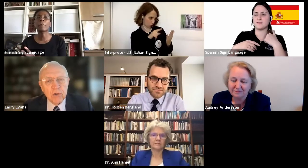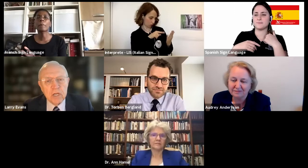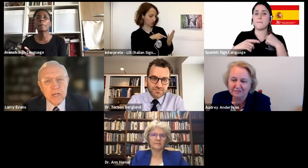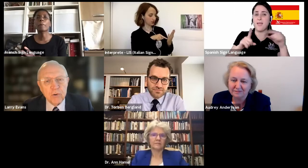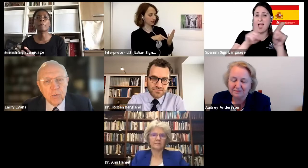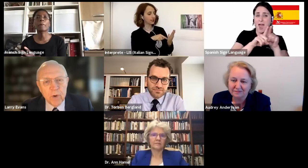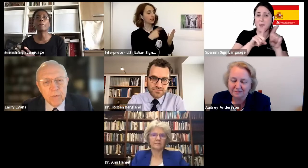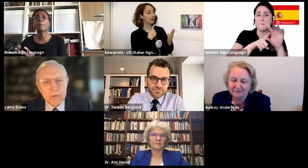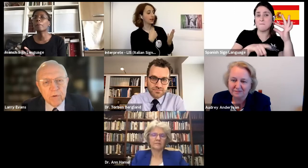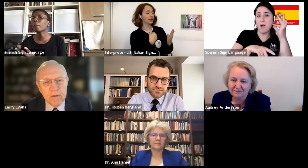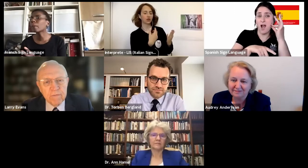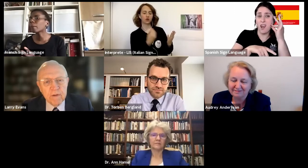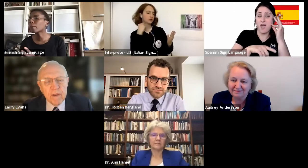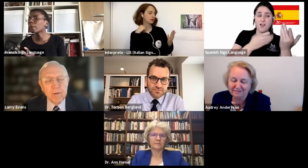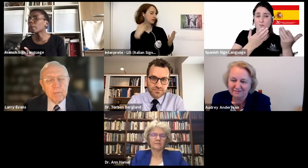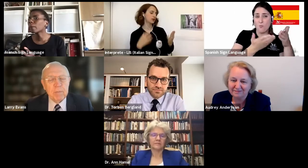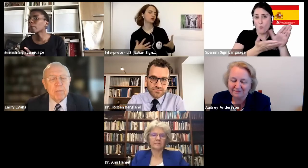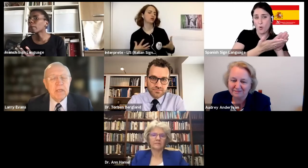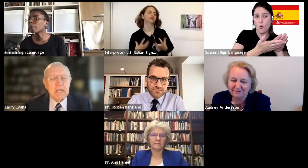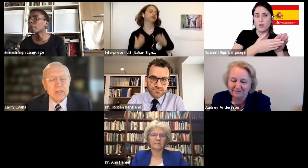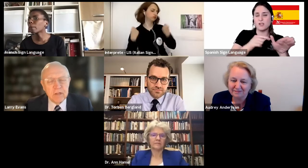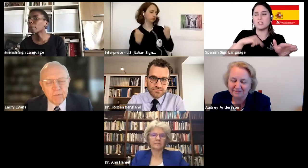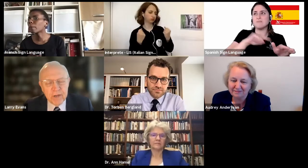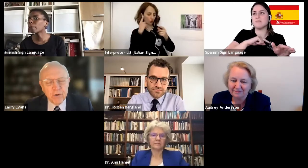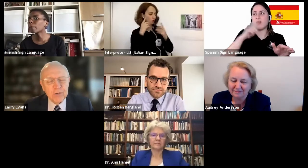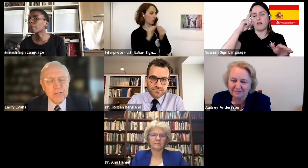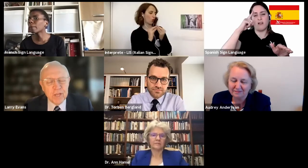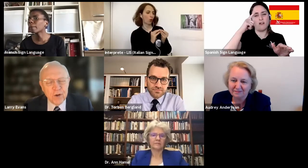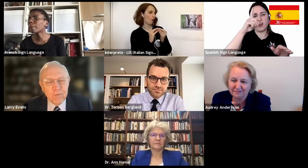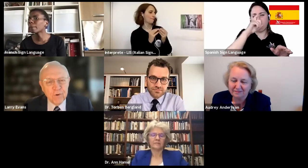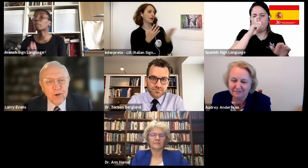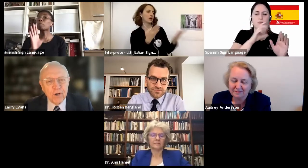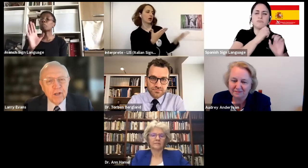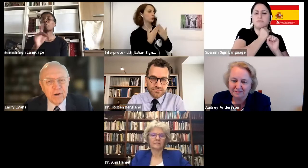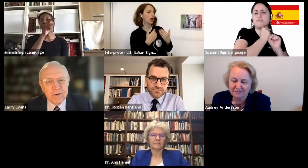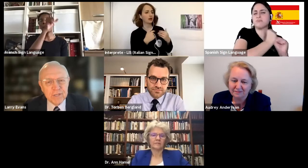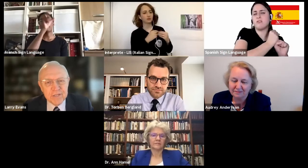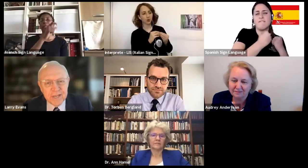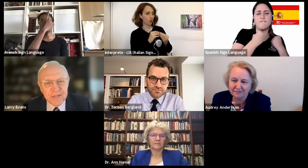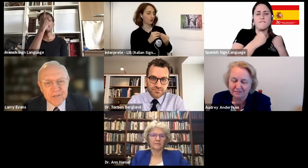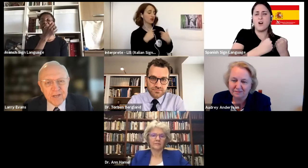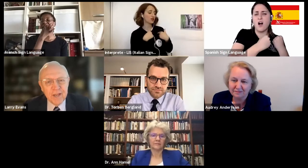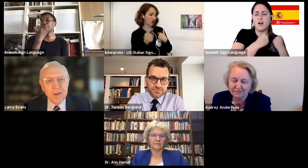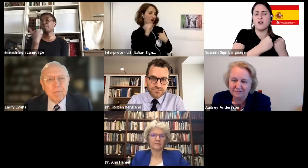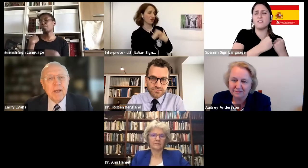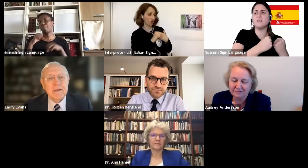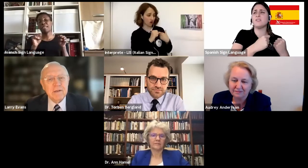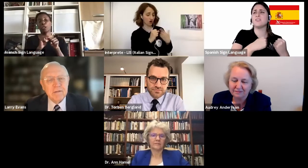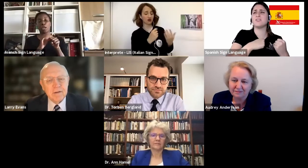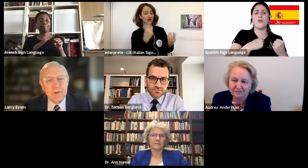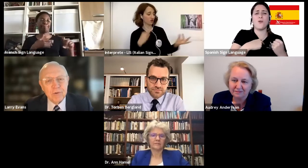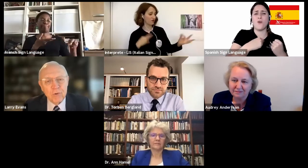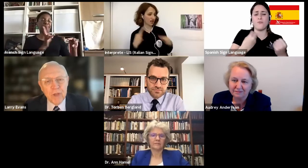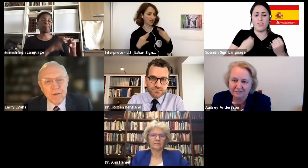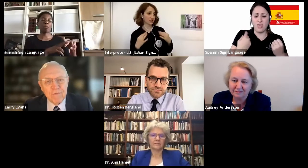You didn't do away with grief. It's still there. You still care for Lars in this case. But